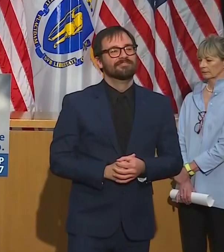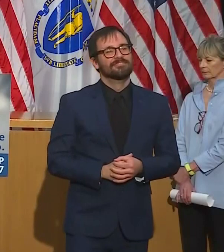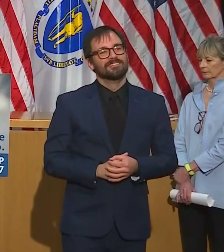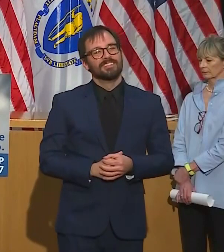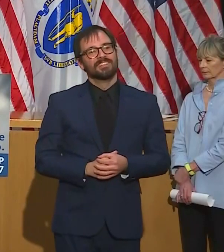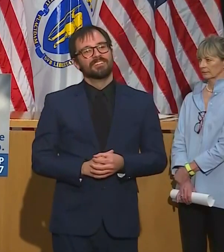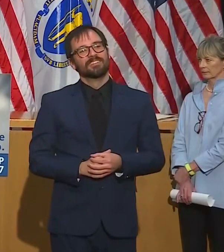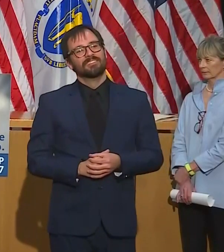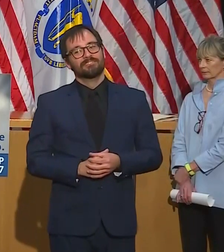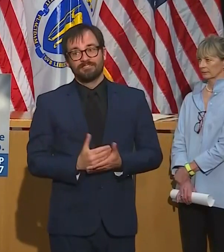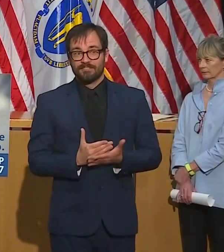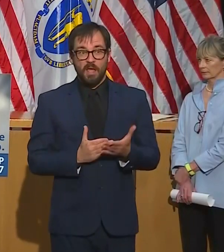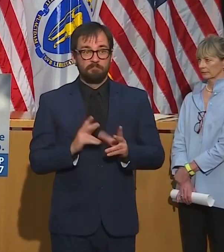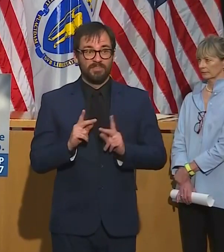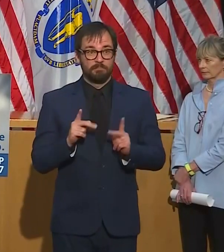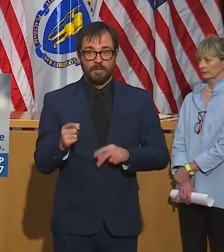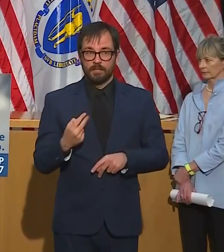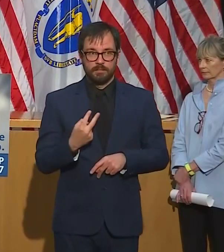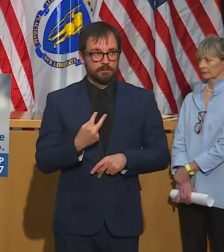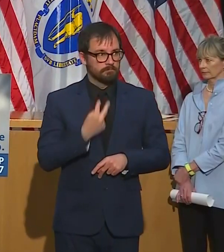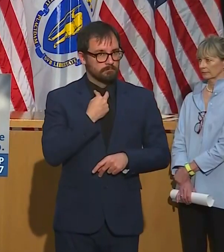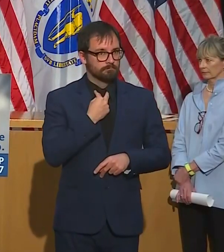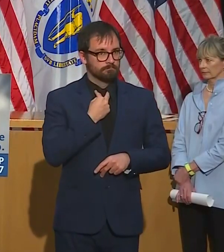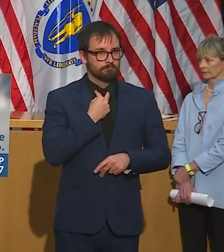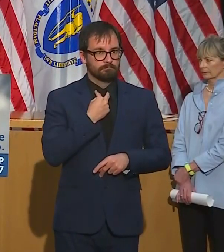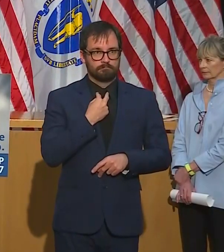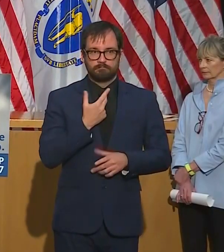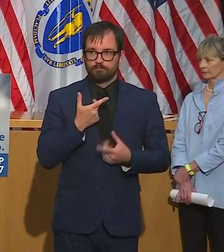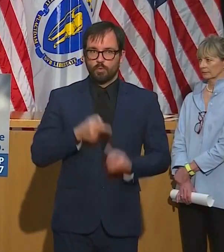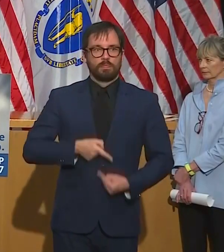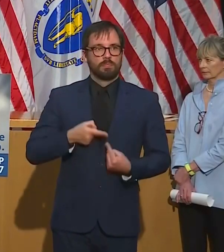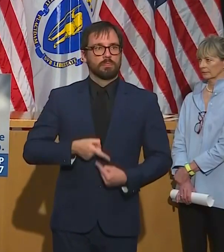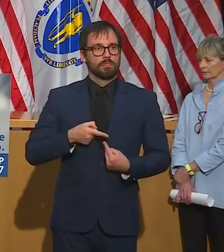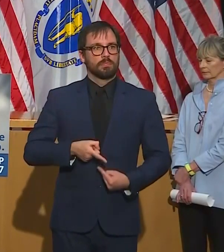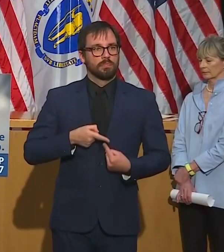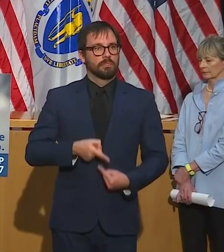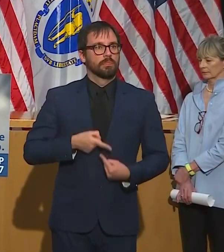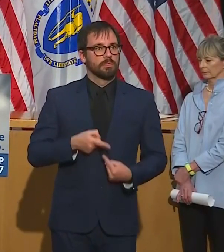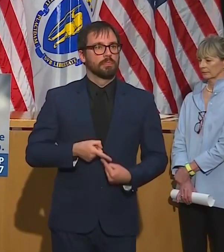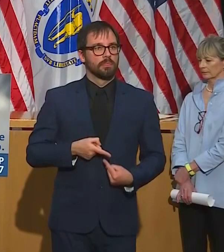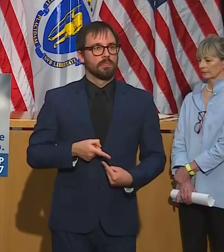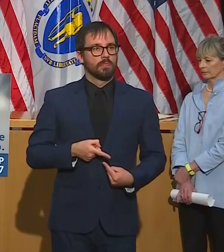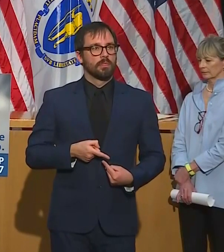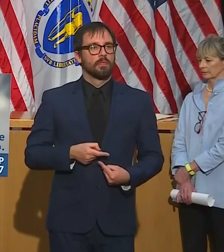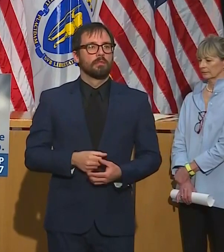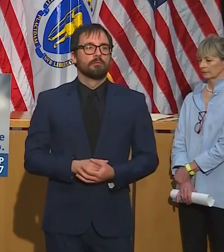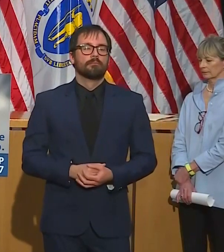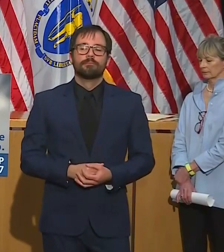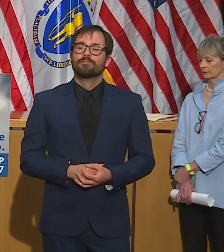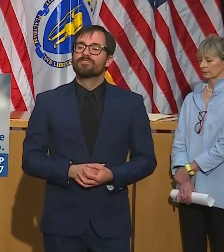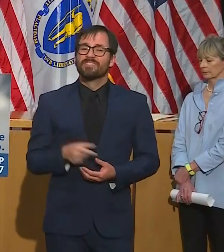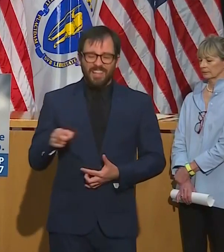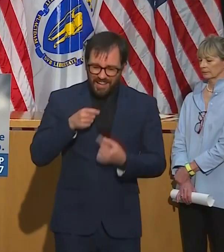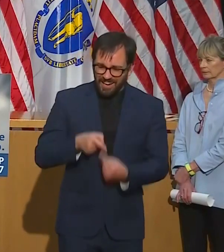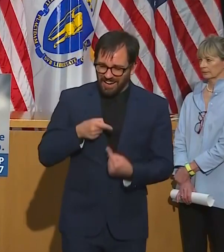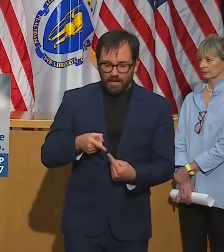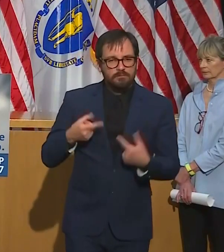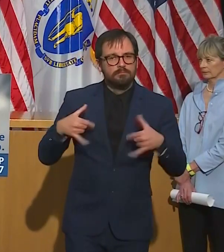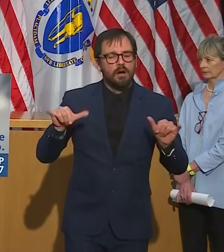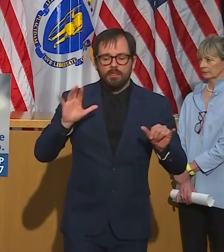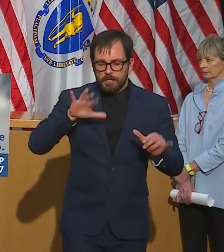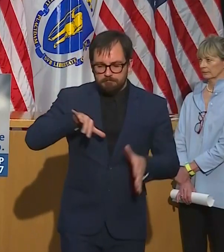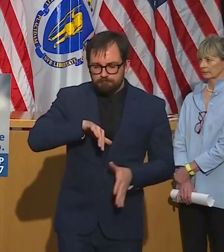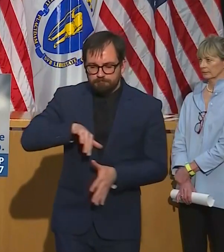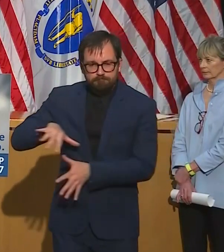in and people are making sacrifices in many cases to help others manage their way through some wildly difficult times. But the